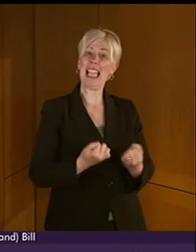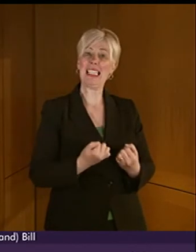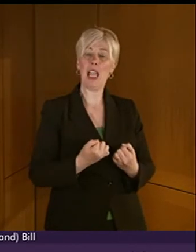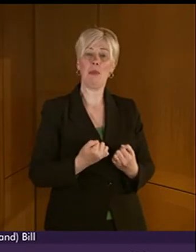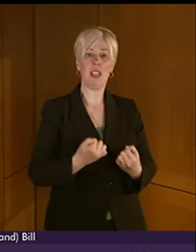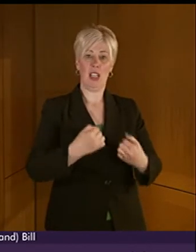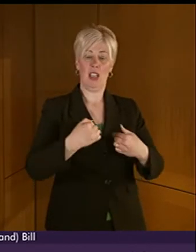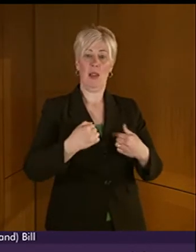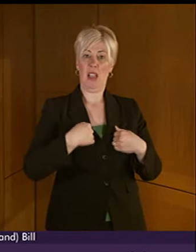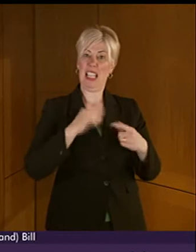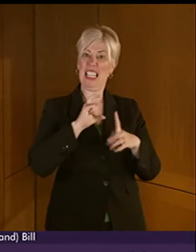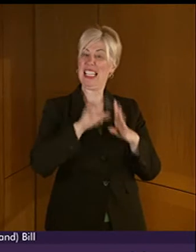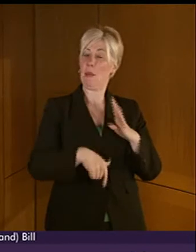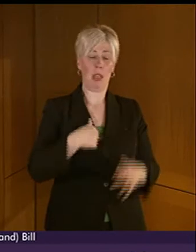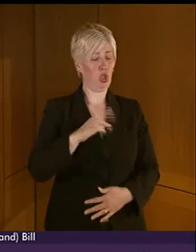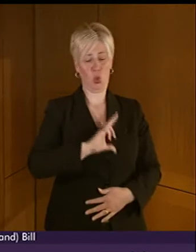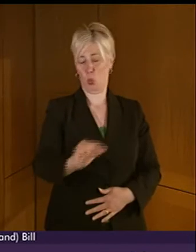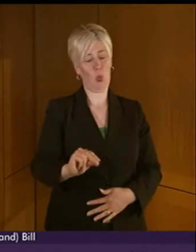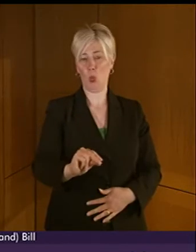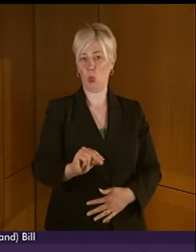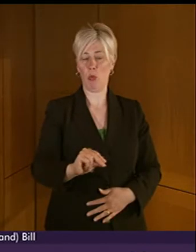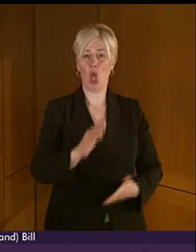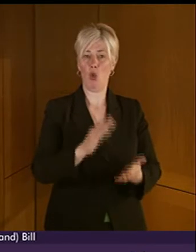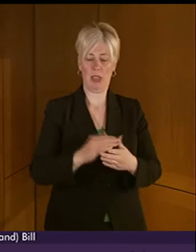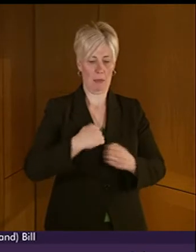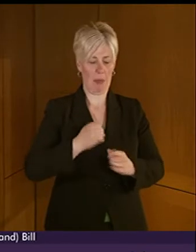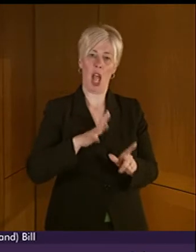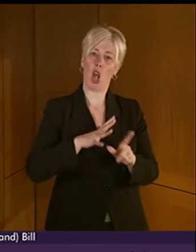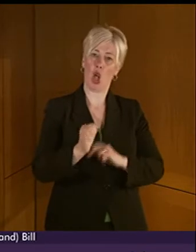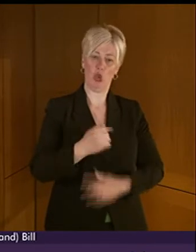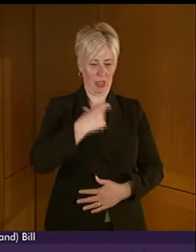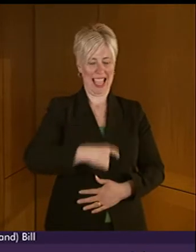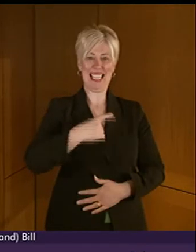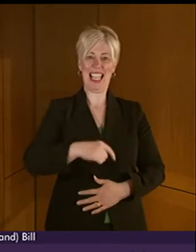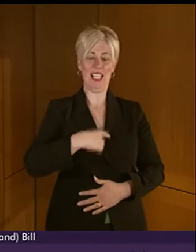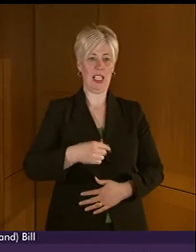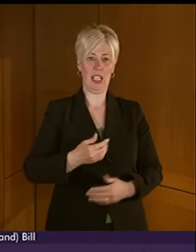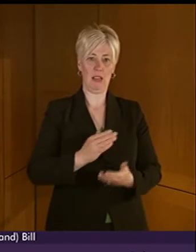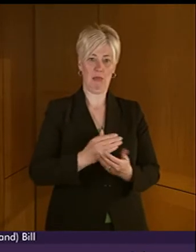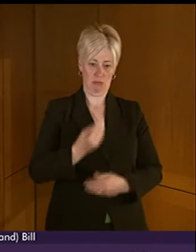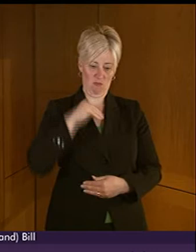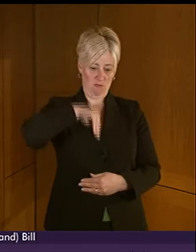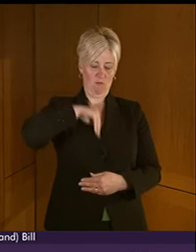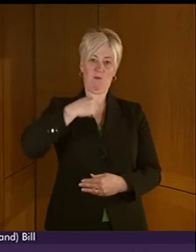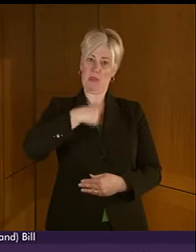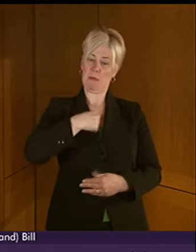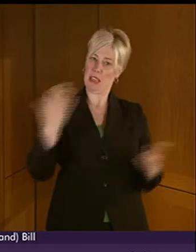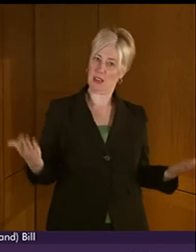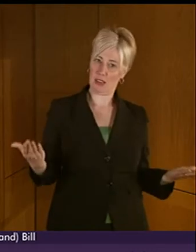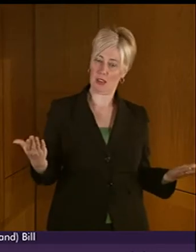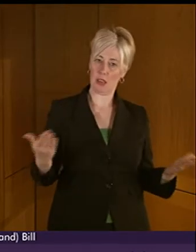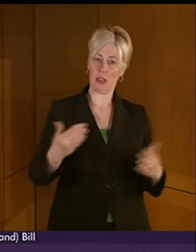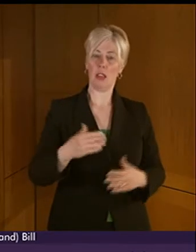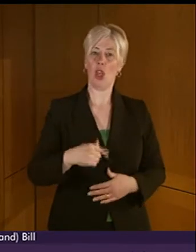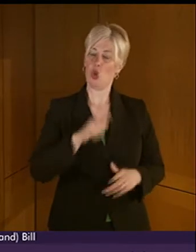manifestation of a disability, but rather an expression of their cultural identity and a part of who they are. We should ensure that this